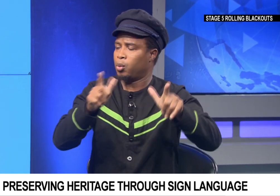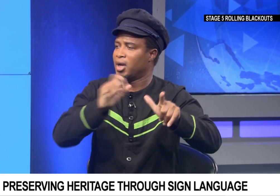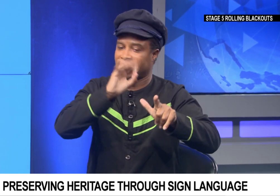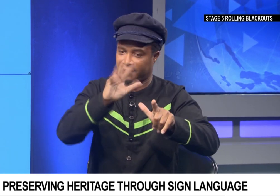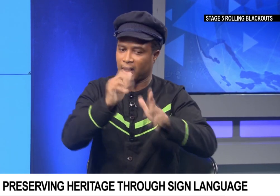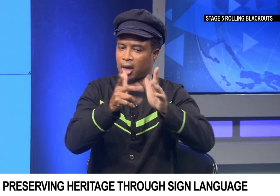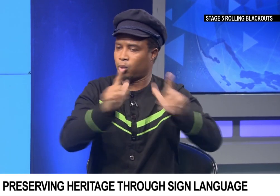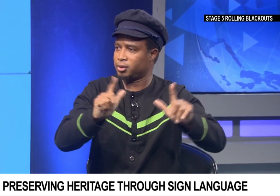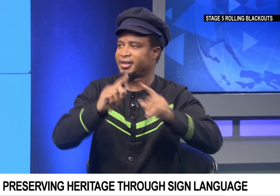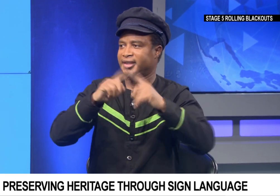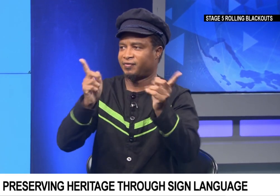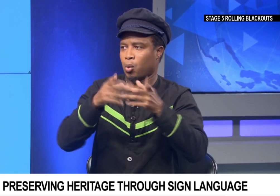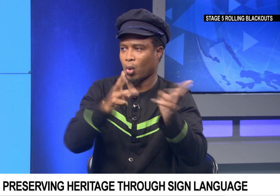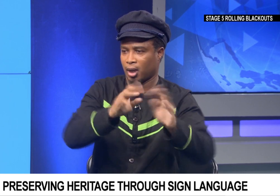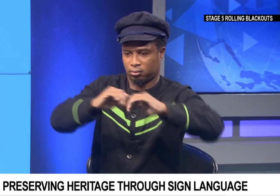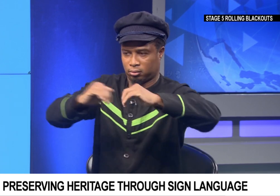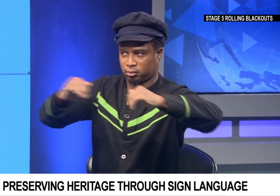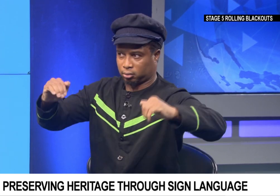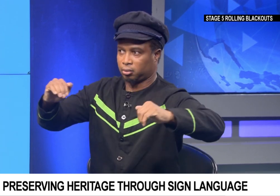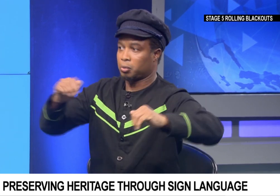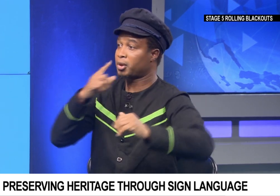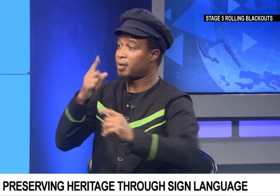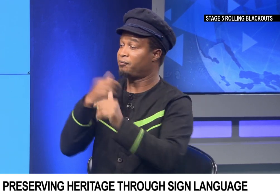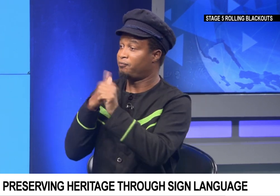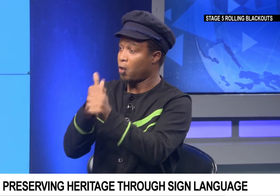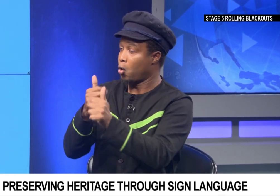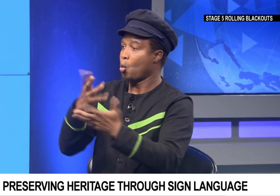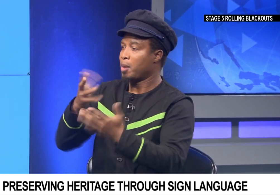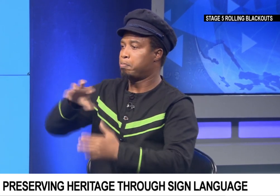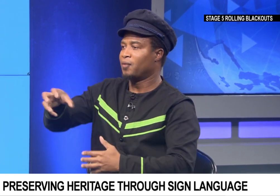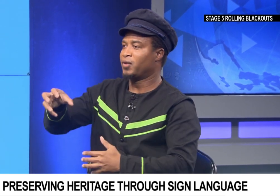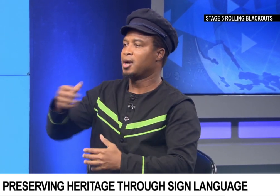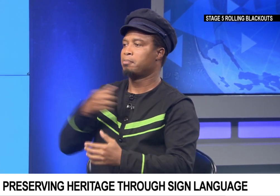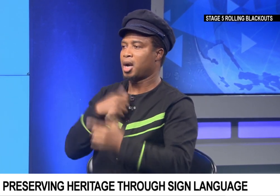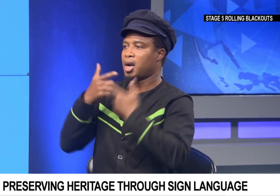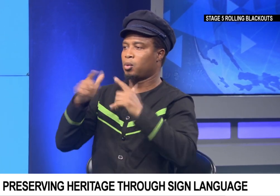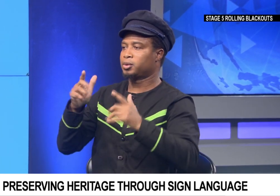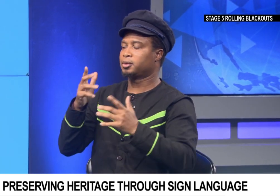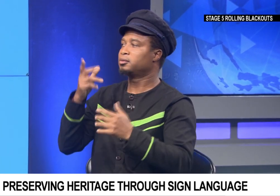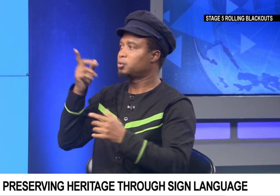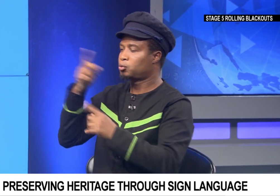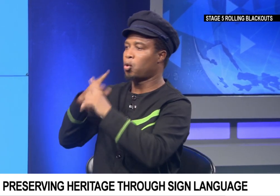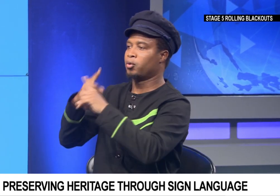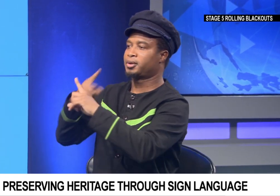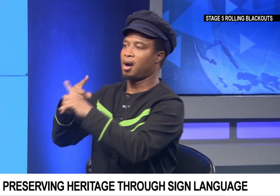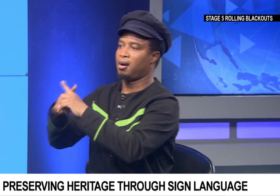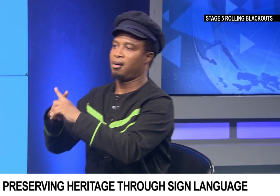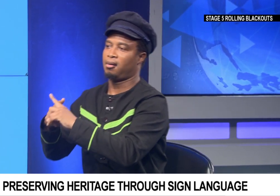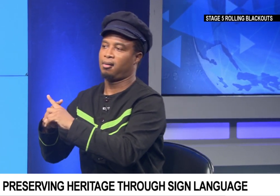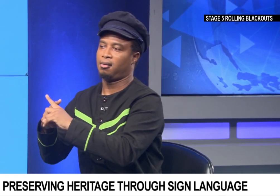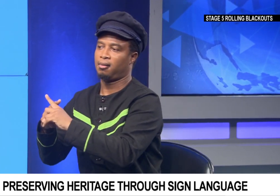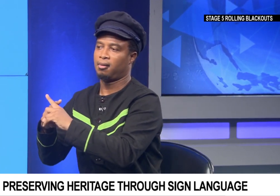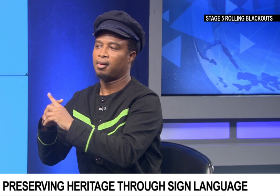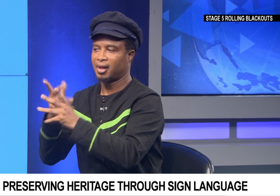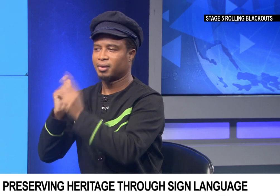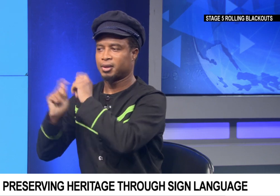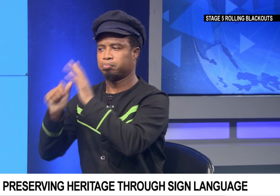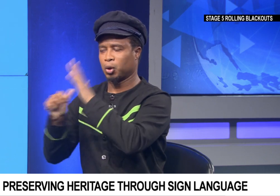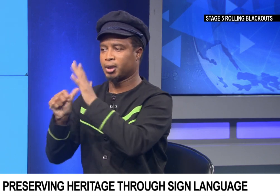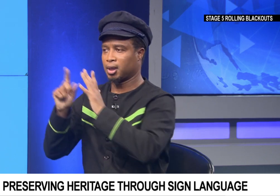sign language, South African sign language, it should be actually, not even in a different way, basically,